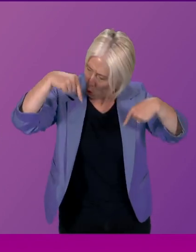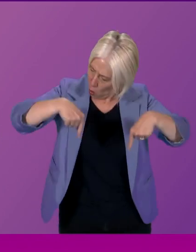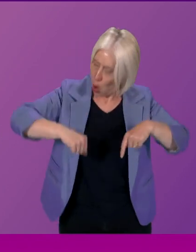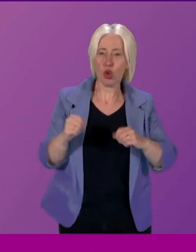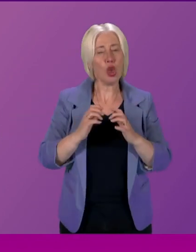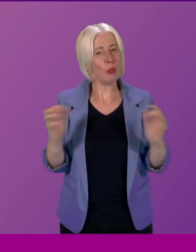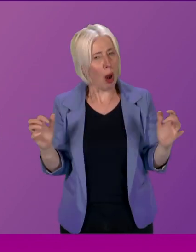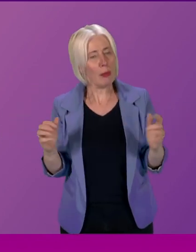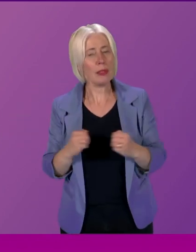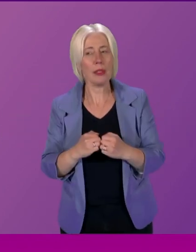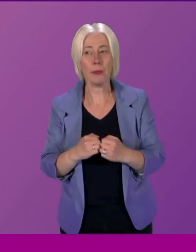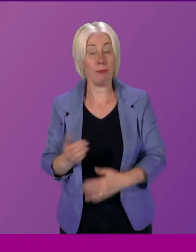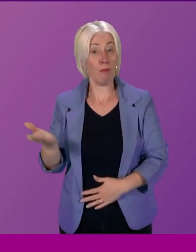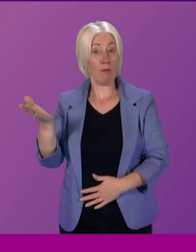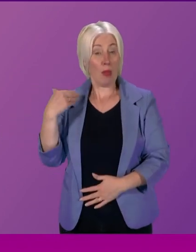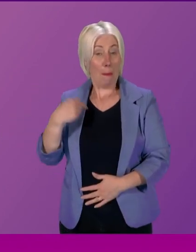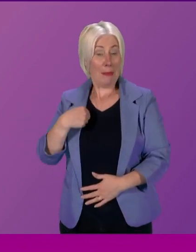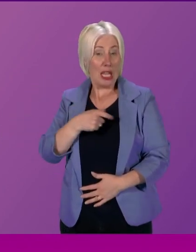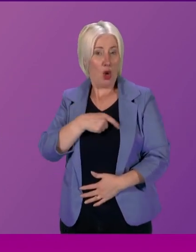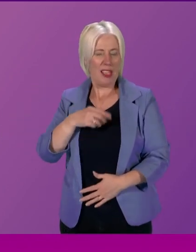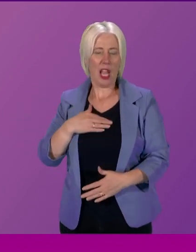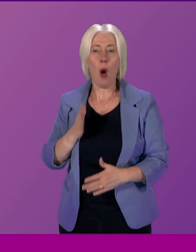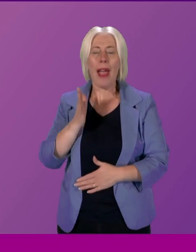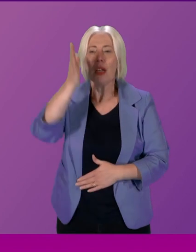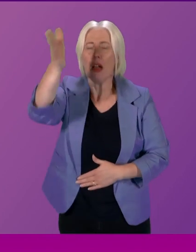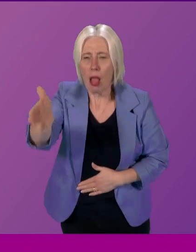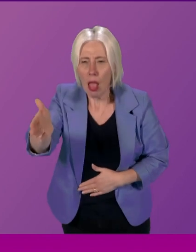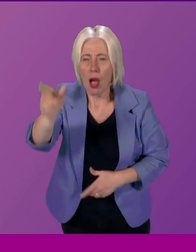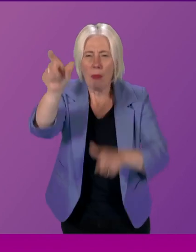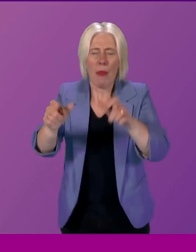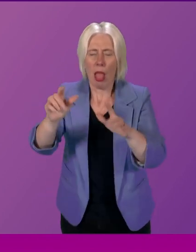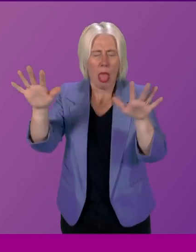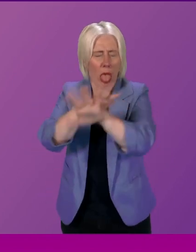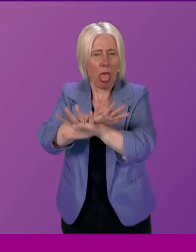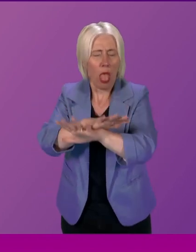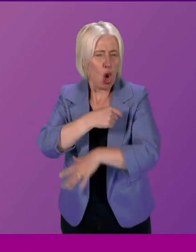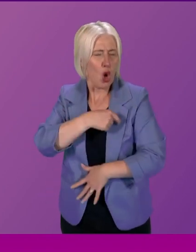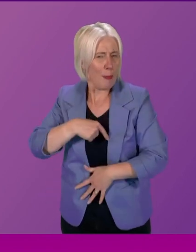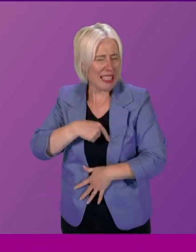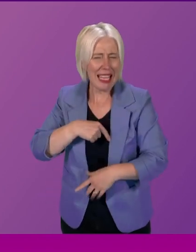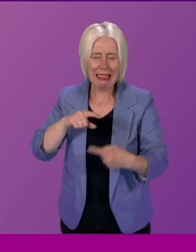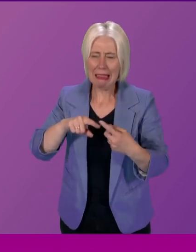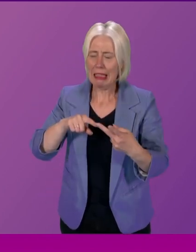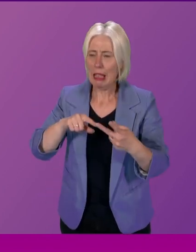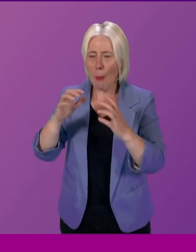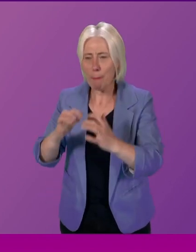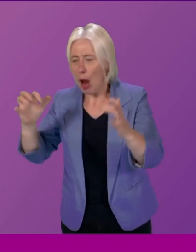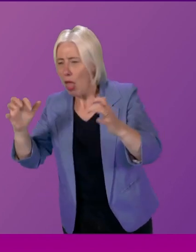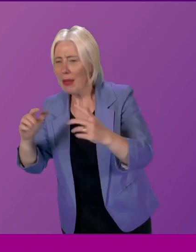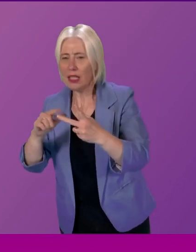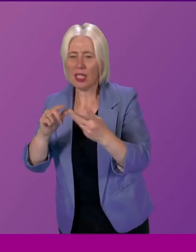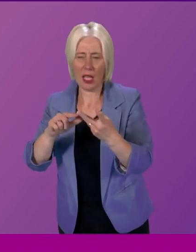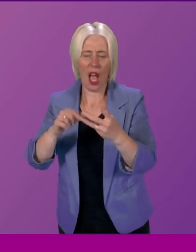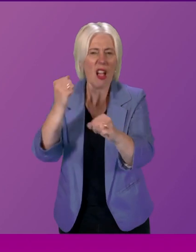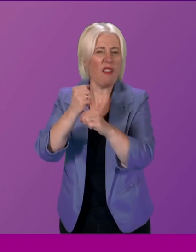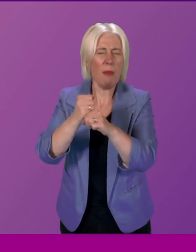committee visit, I found there was confusion over the role of committees, Parliament and government, and